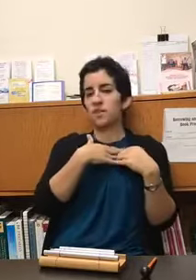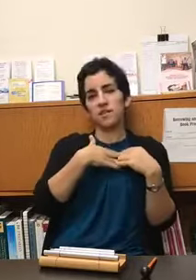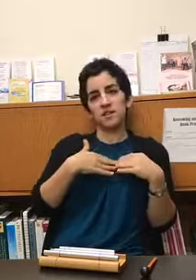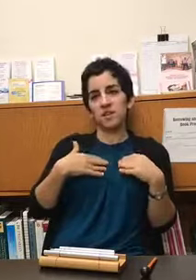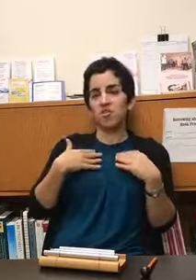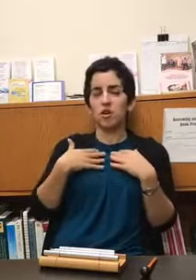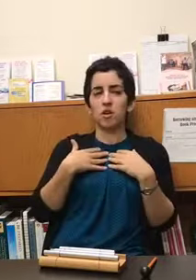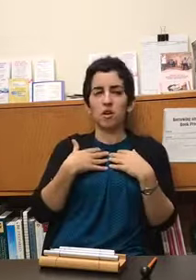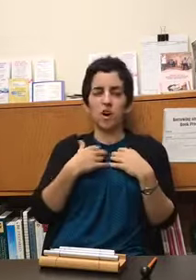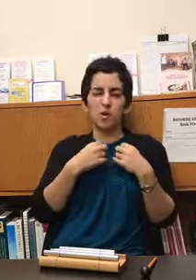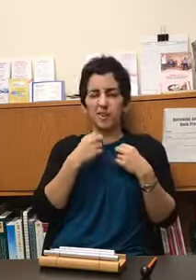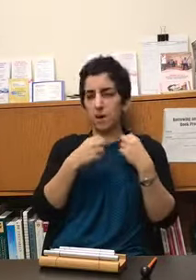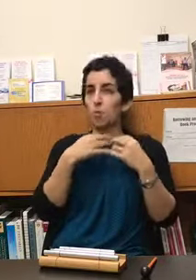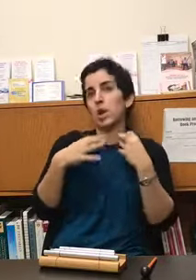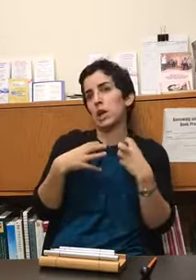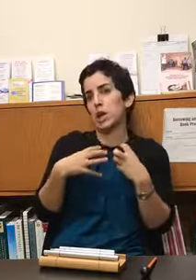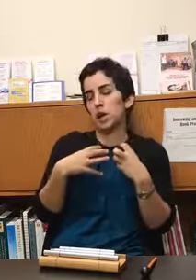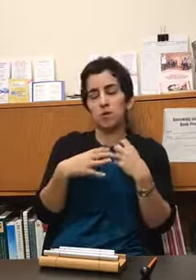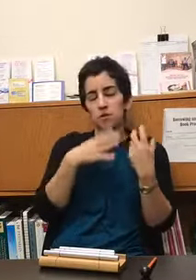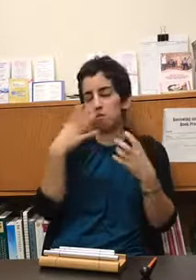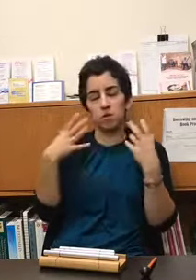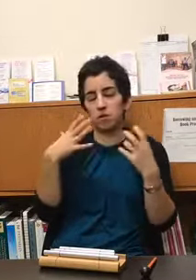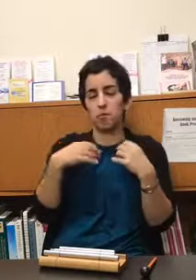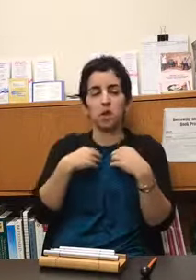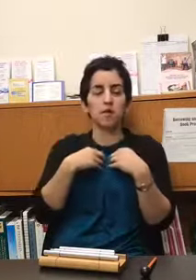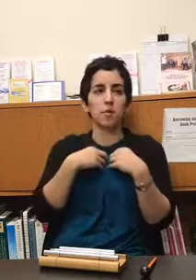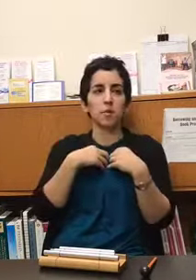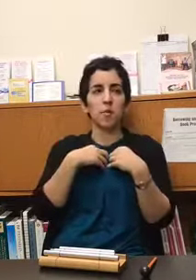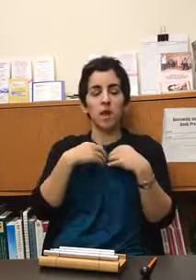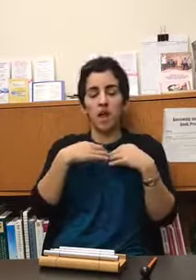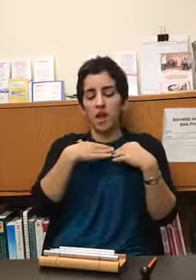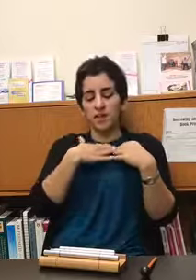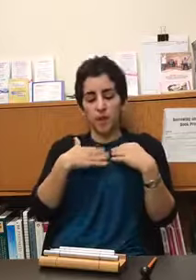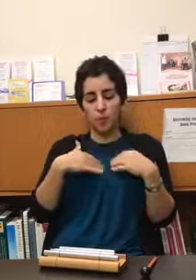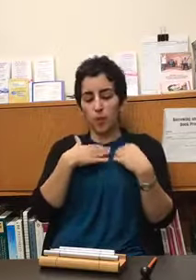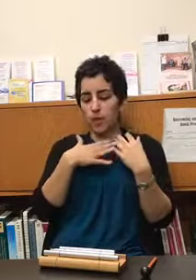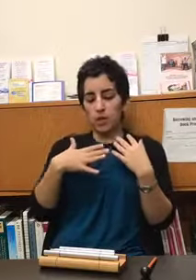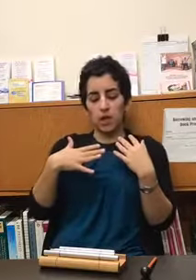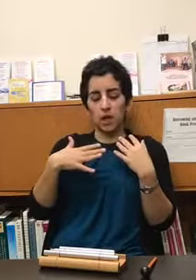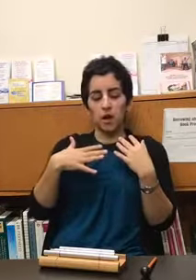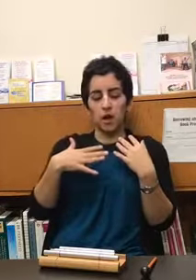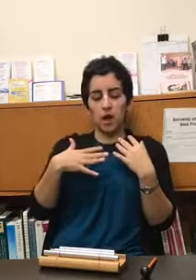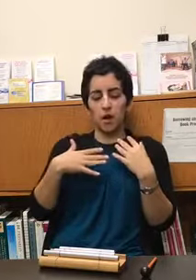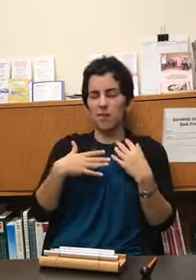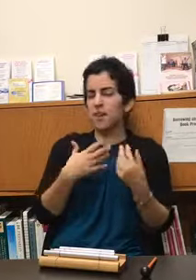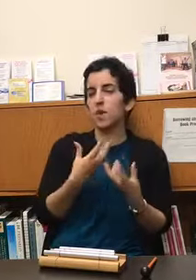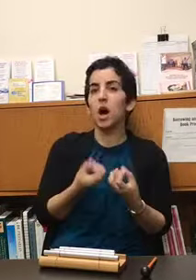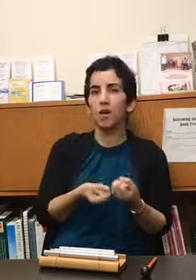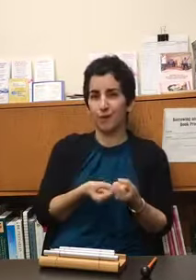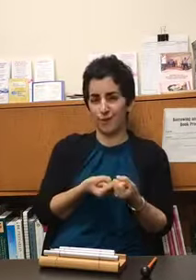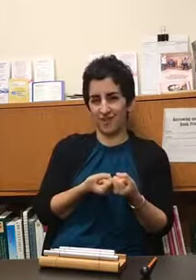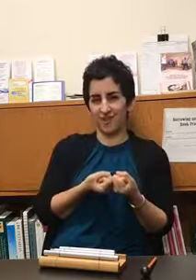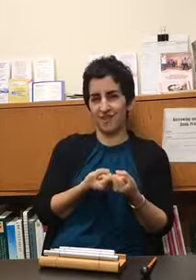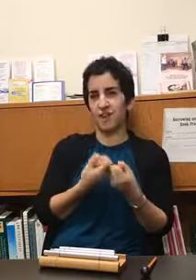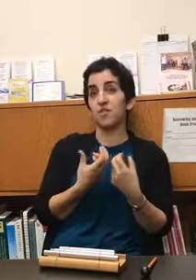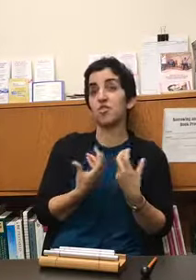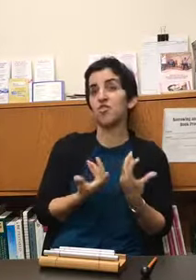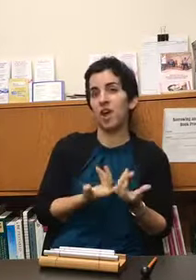the sensation oh it's kind of prickly i'm just making this up in moment it's kind of prickly does it have a color does it have a shape